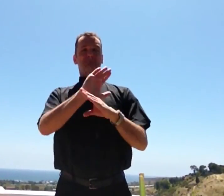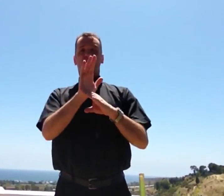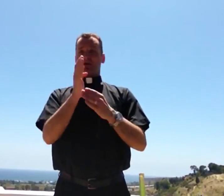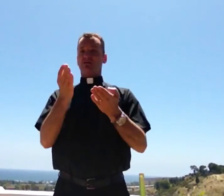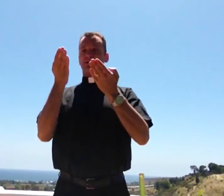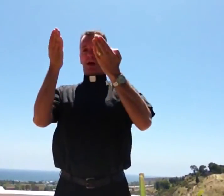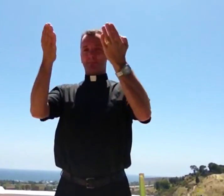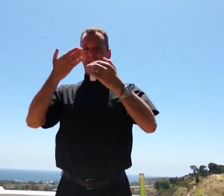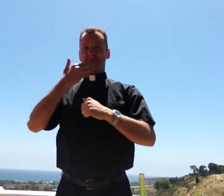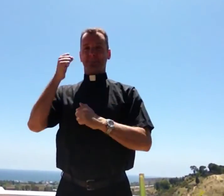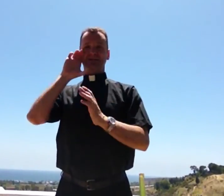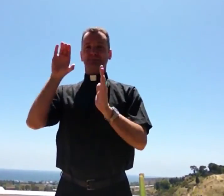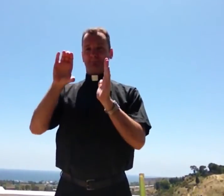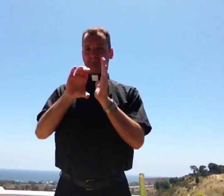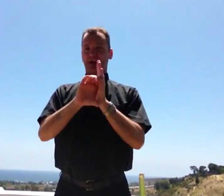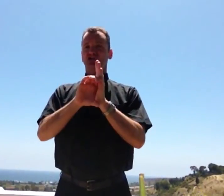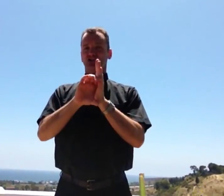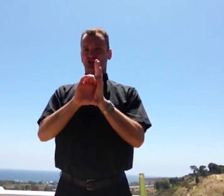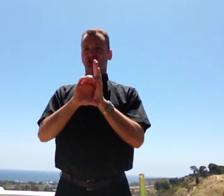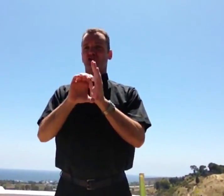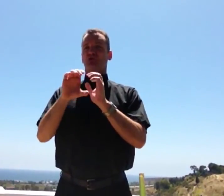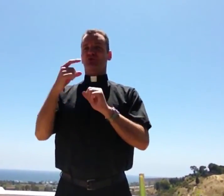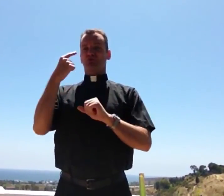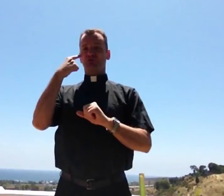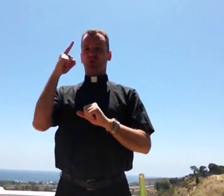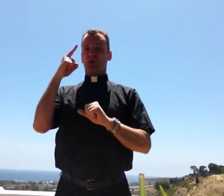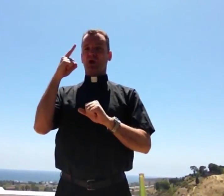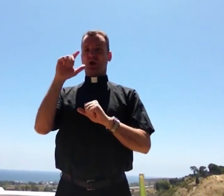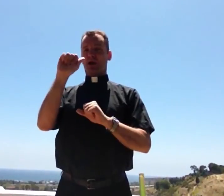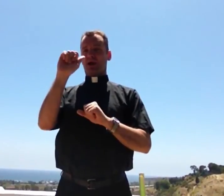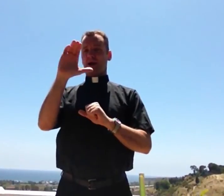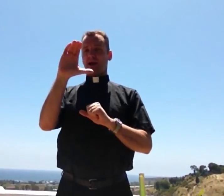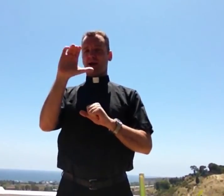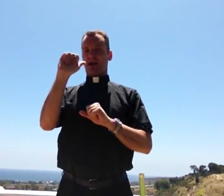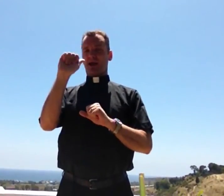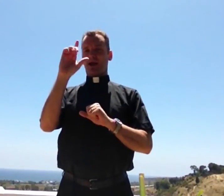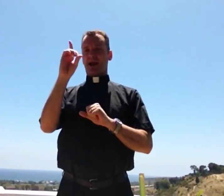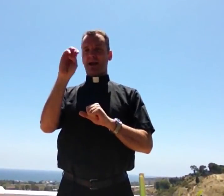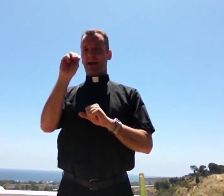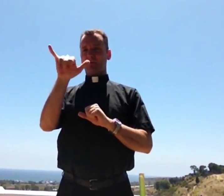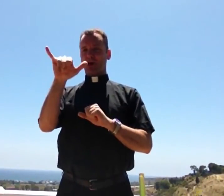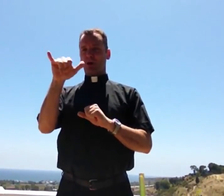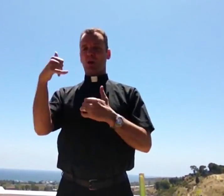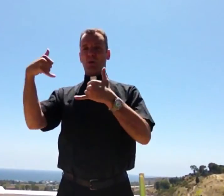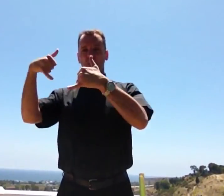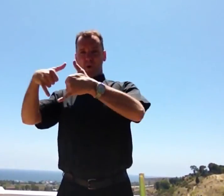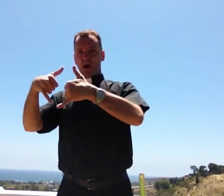Really, I expected to be nominated for Best Picture at the Academy Awards this year.